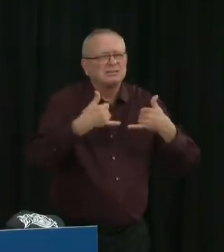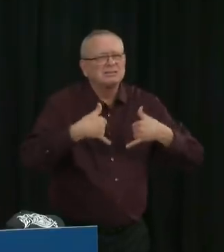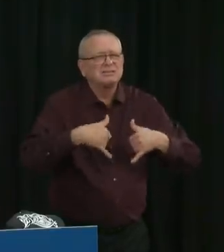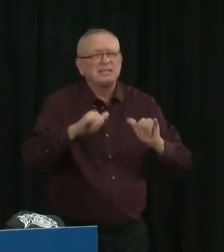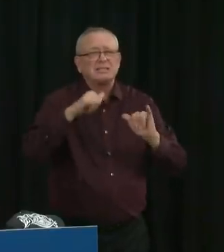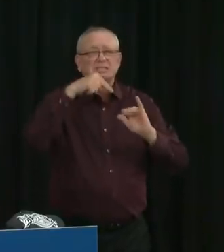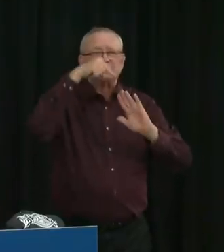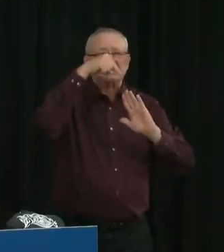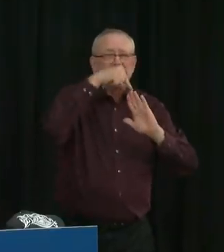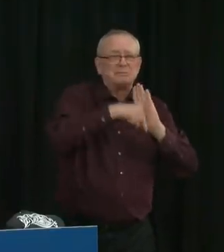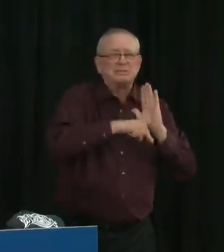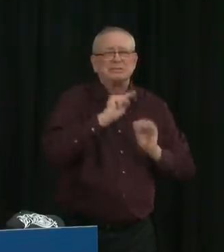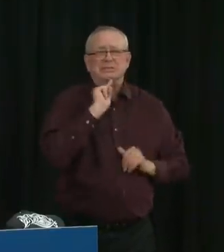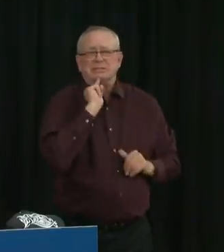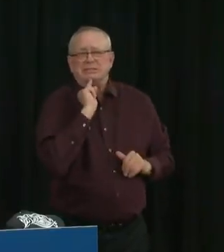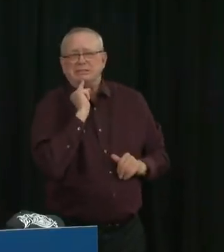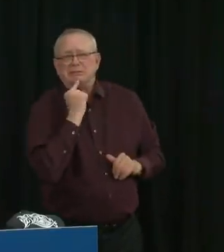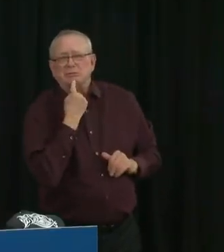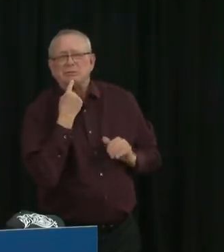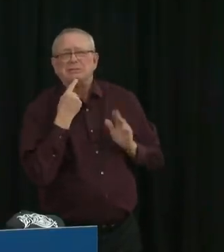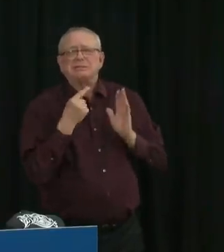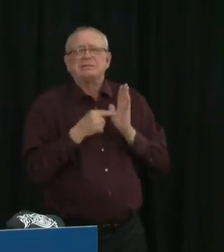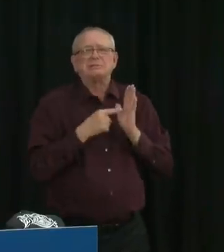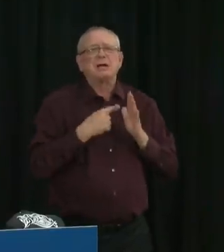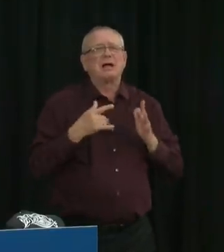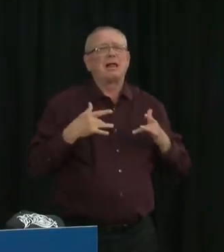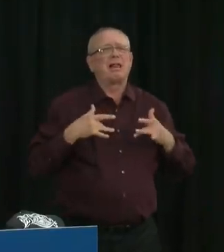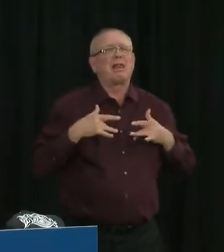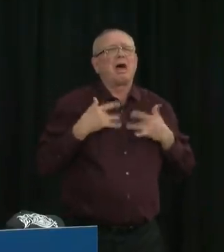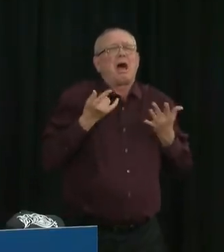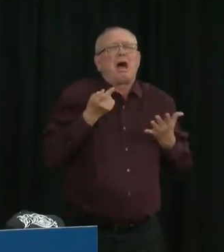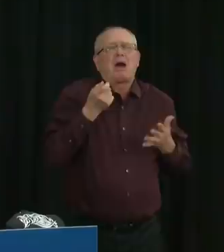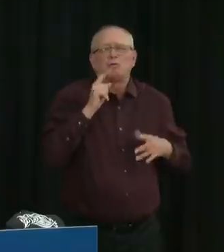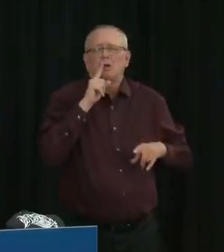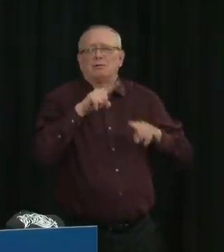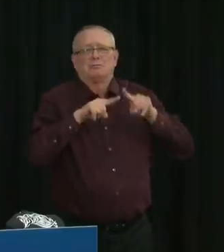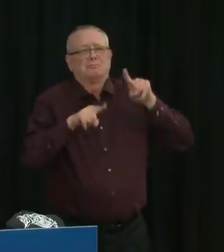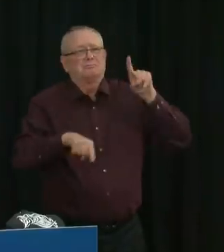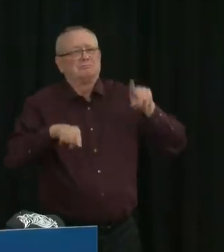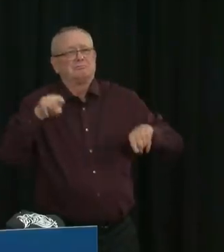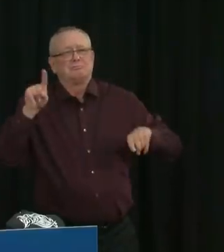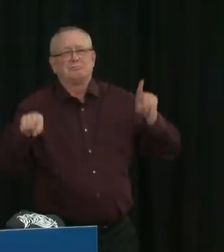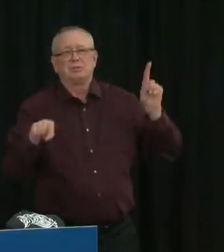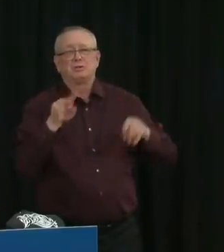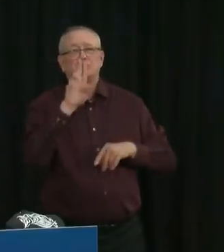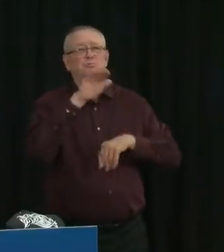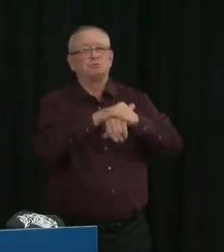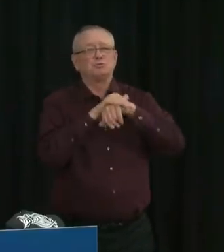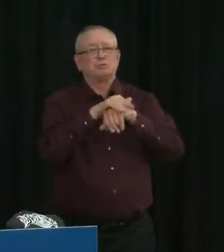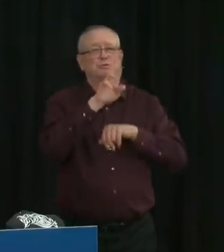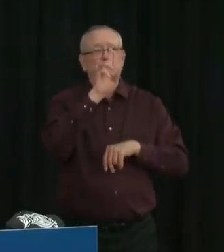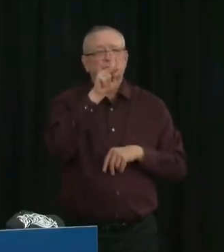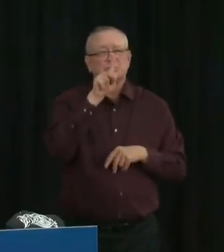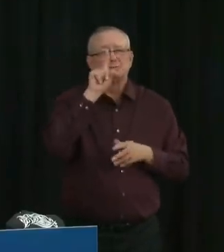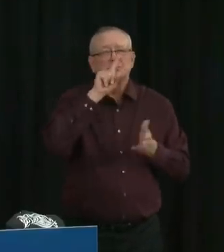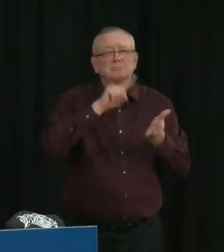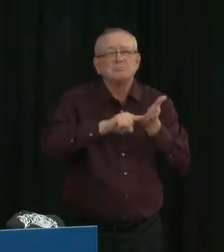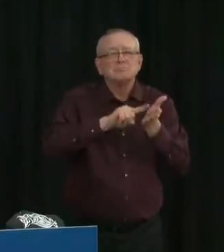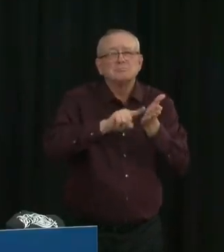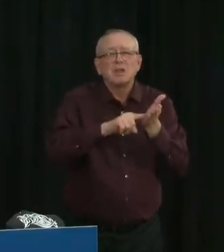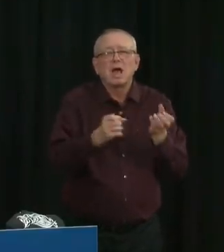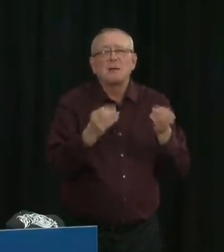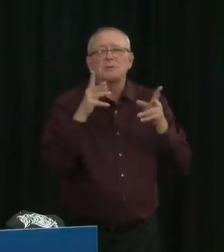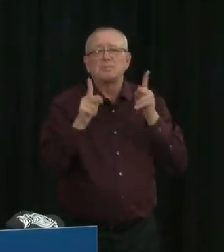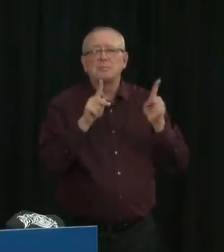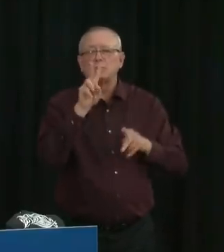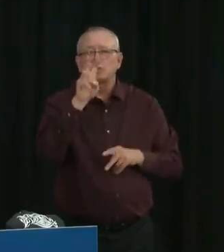A recent study in the United Kingdom followed the health of 201 low-risk patients with an average age of 44 who